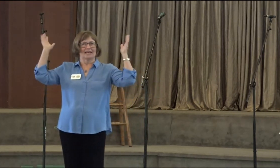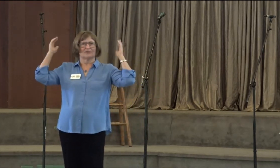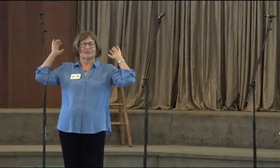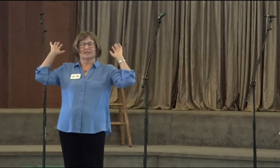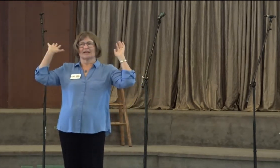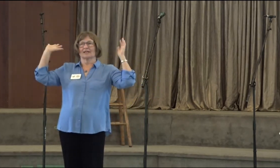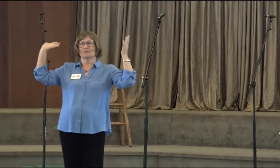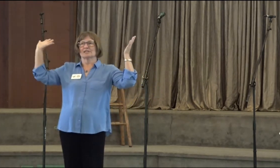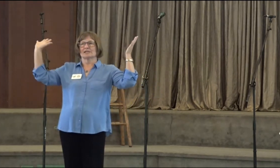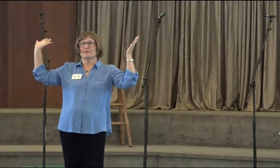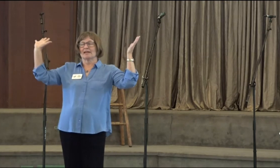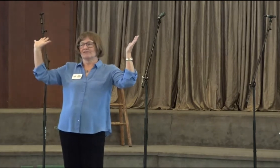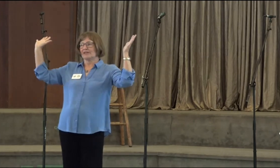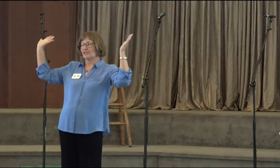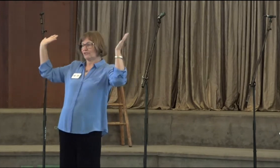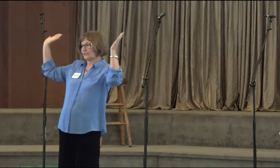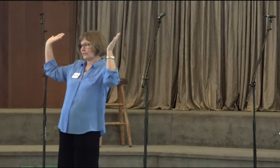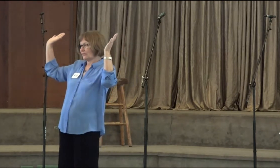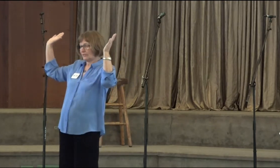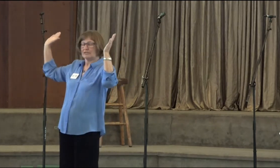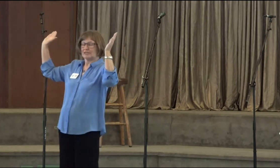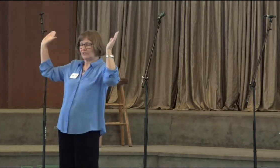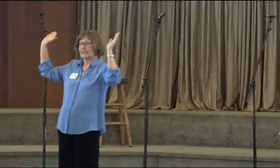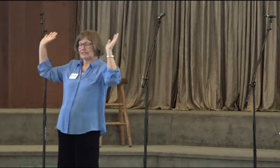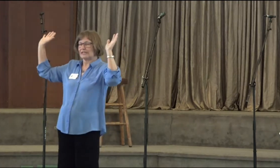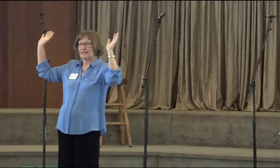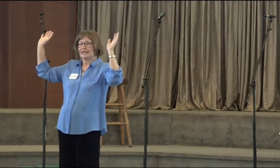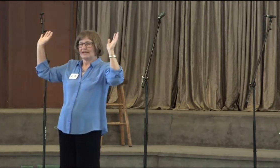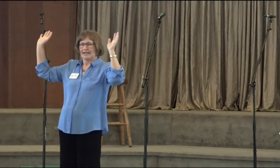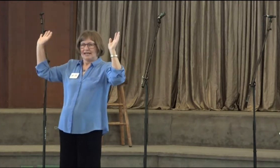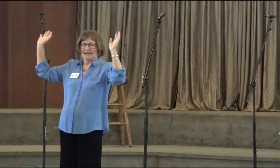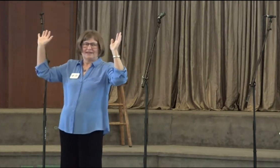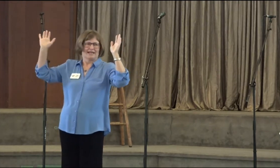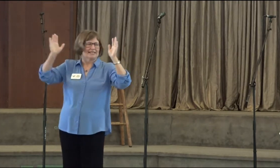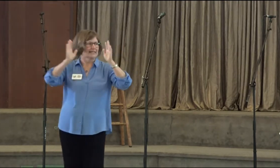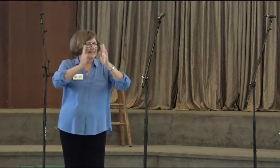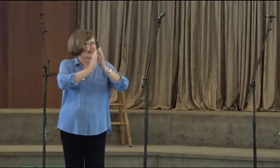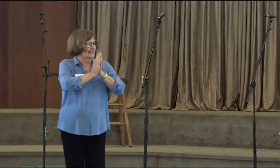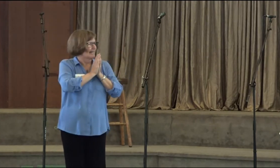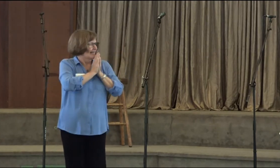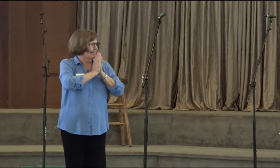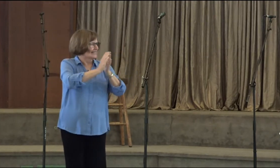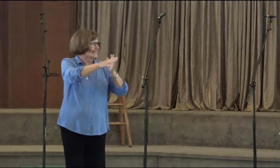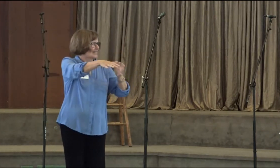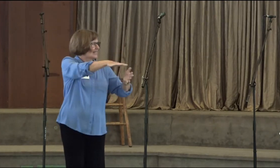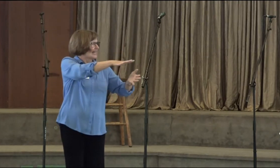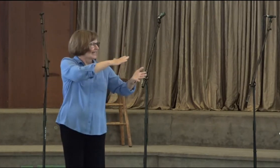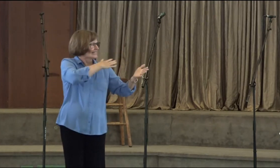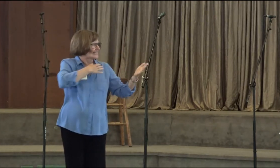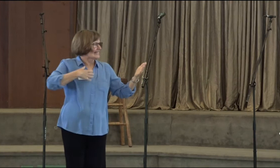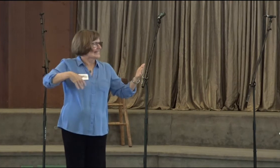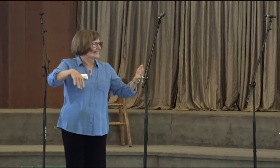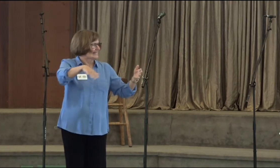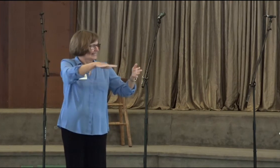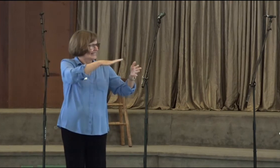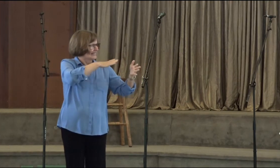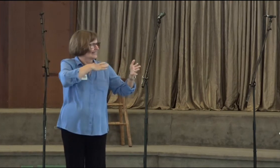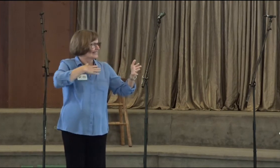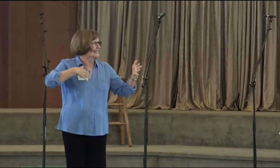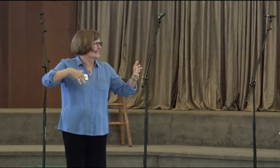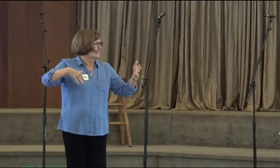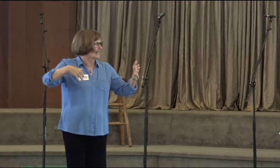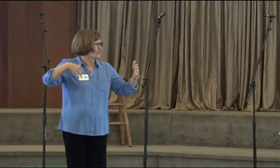and it was like it was a band of angels, seriously. And then I said that this scene,